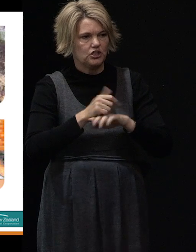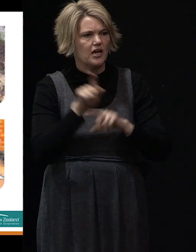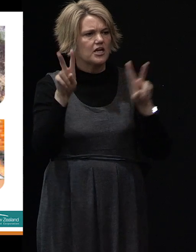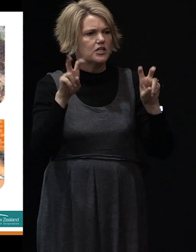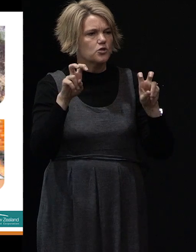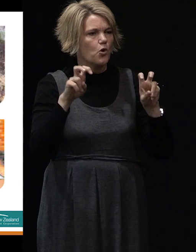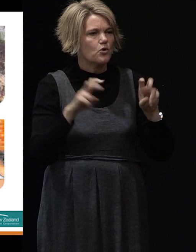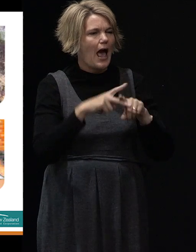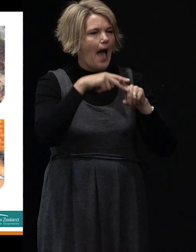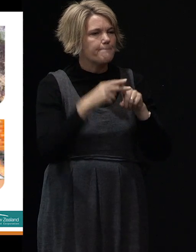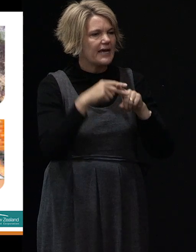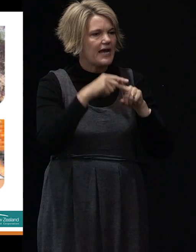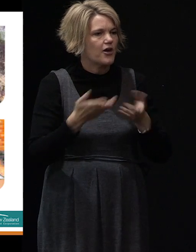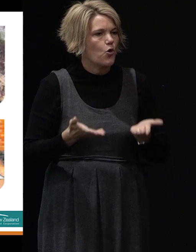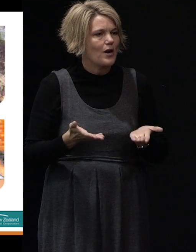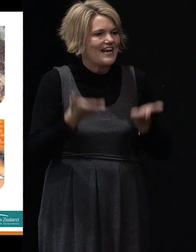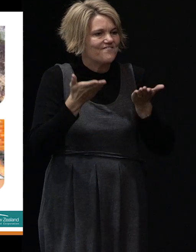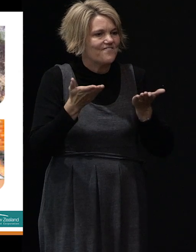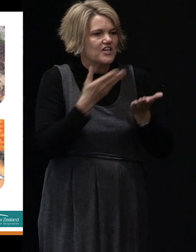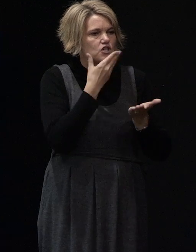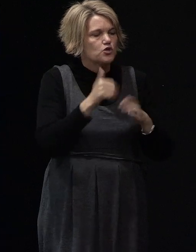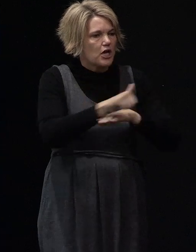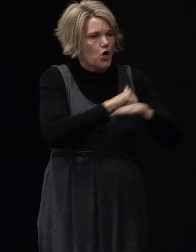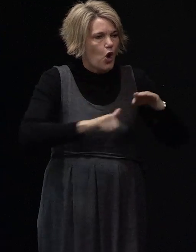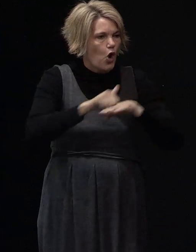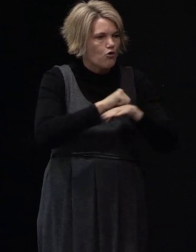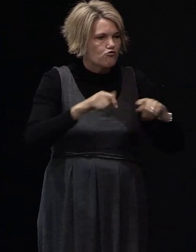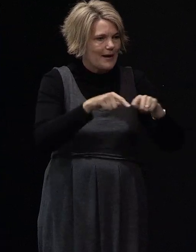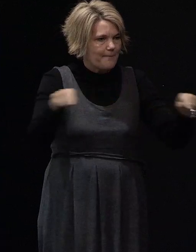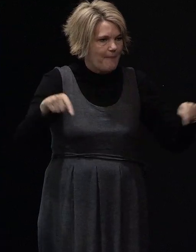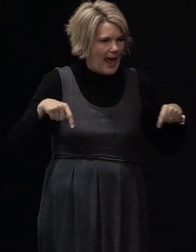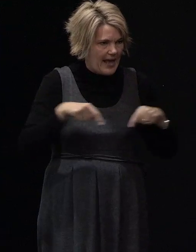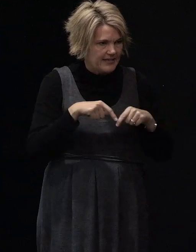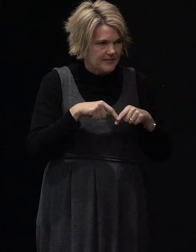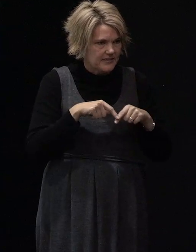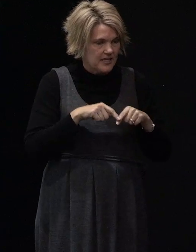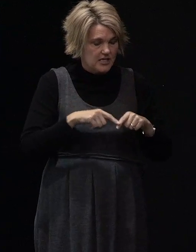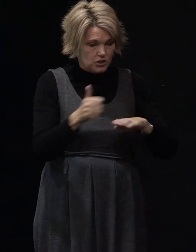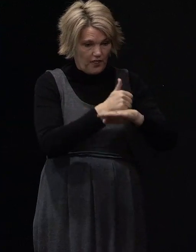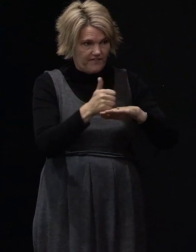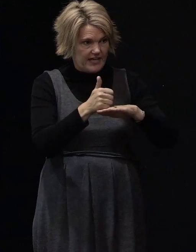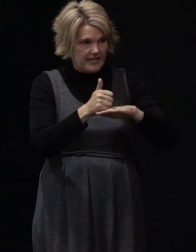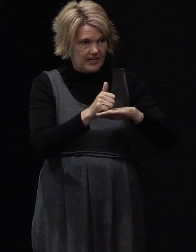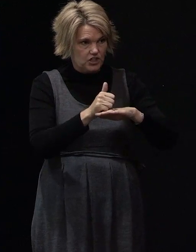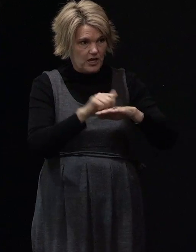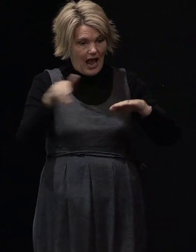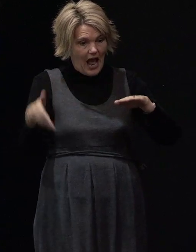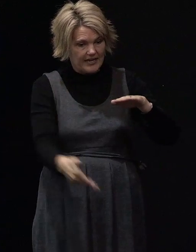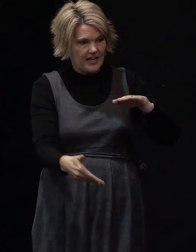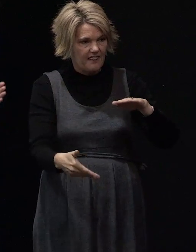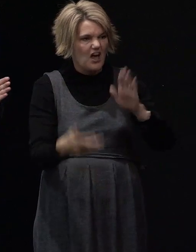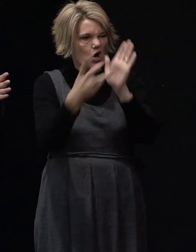lift using concrete pads. So underneath the foundation the contractors will dig a hole